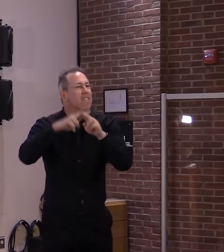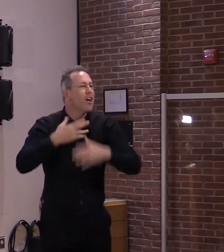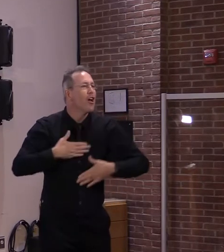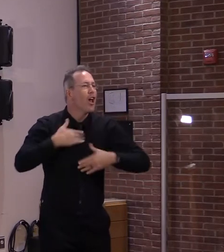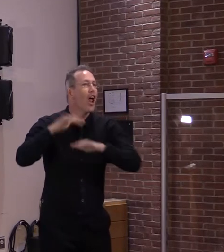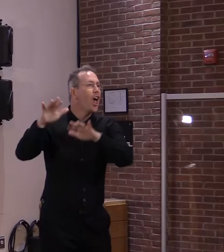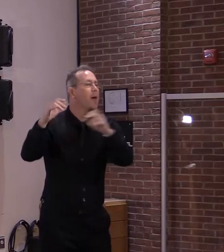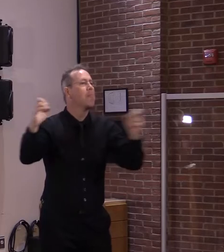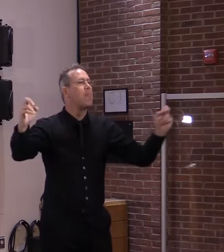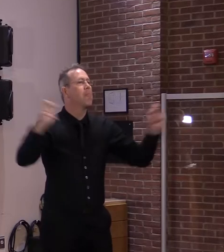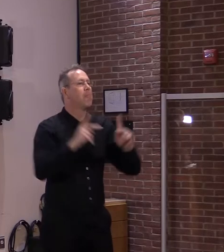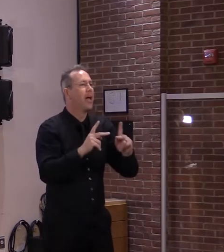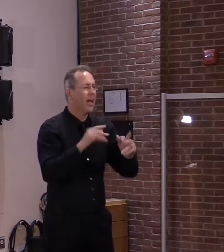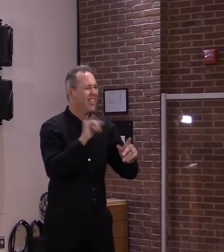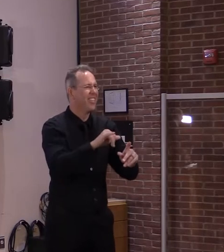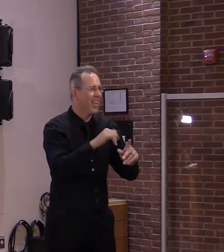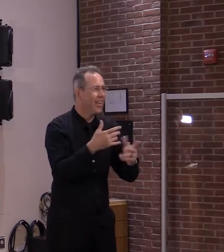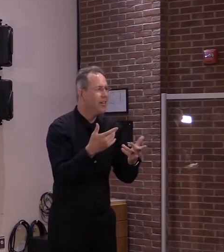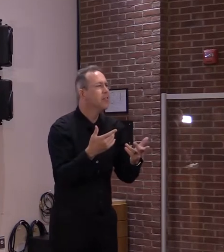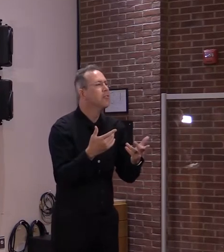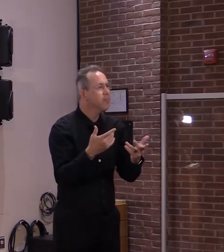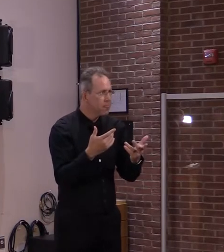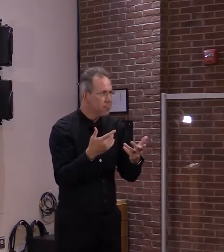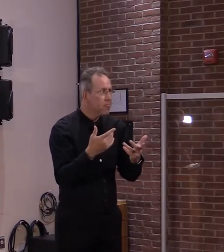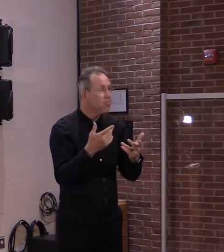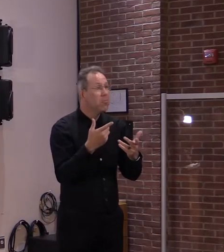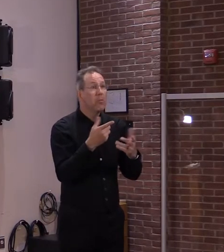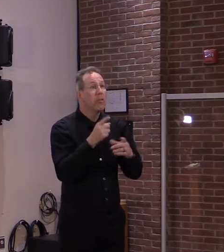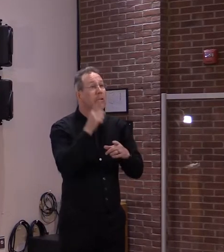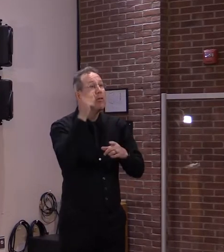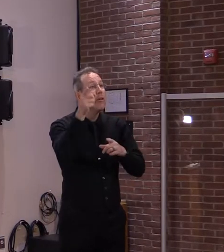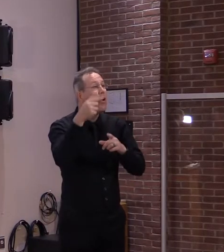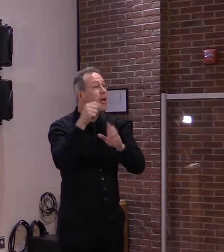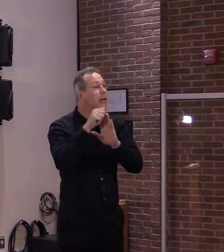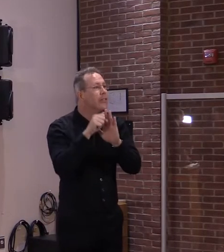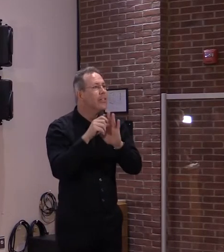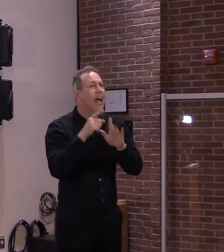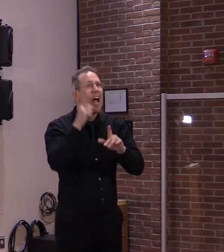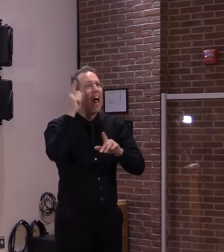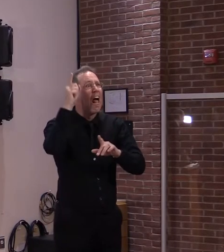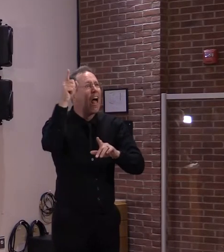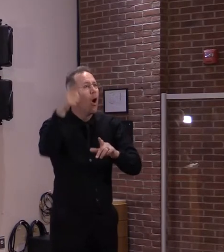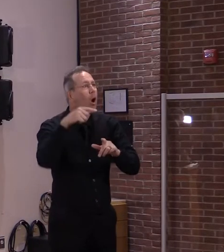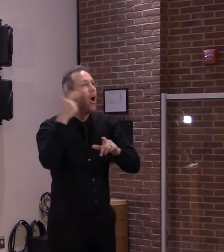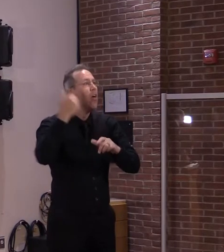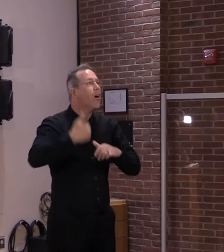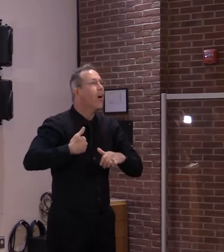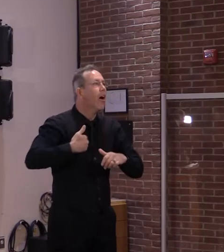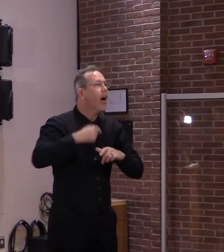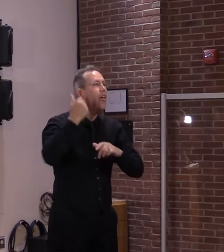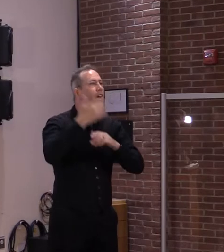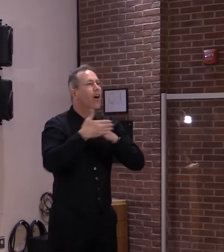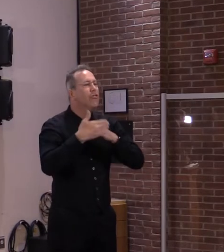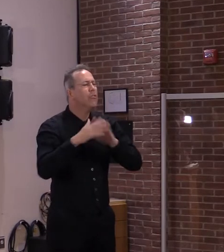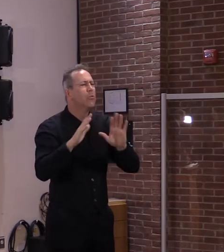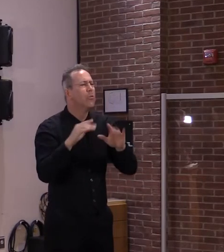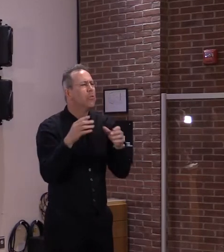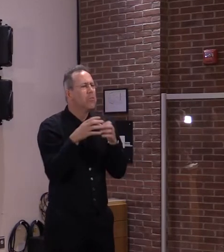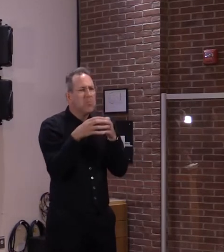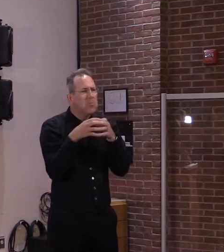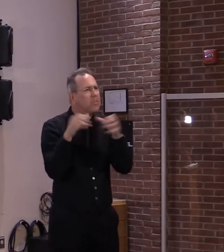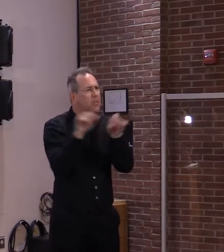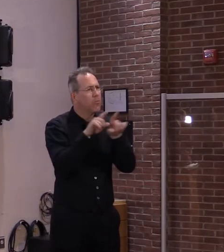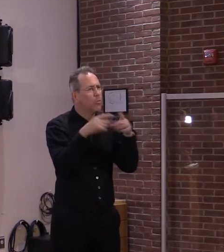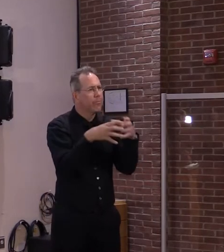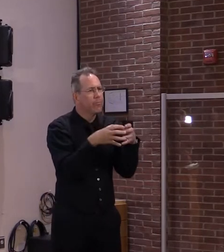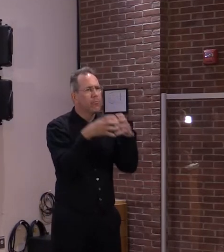traveling outside of the camp setting. So obviously that will help in terms of not making